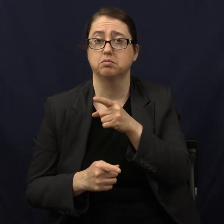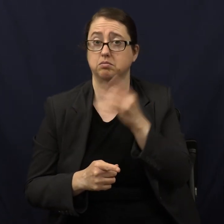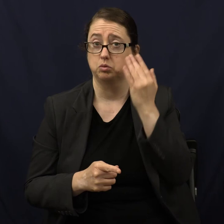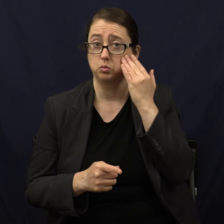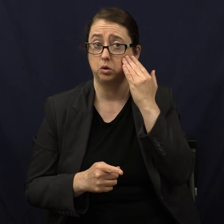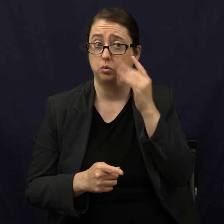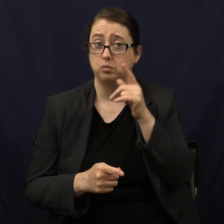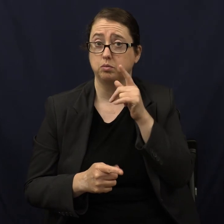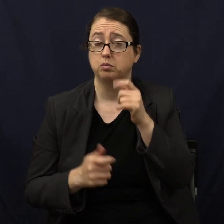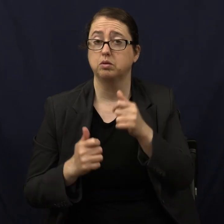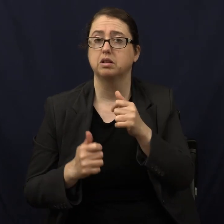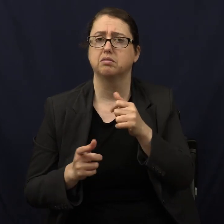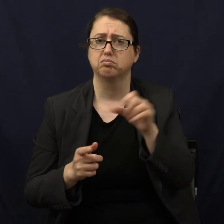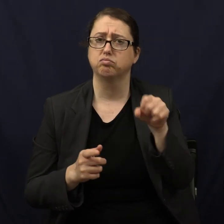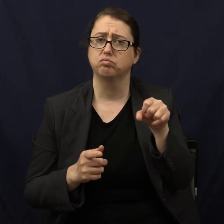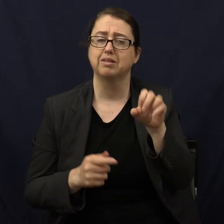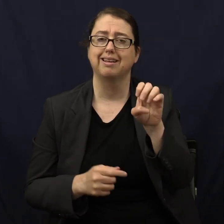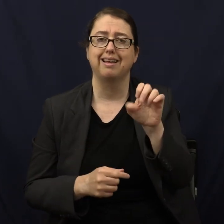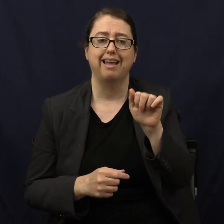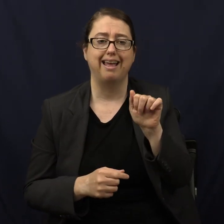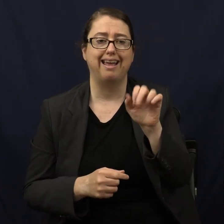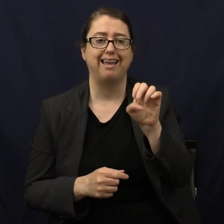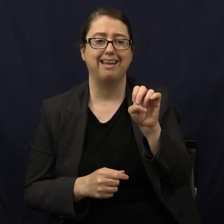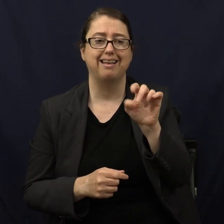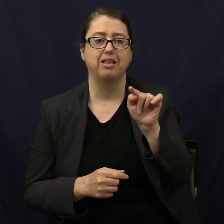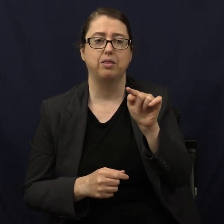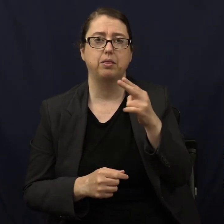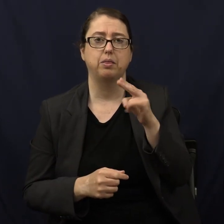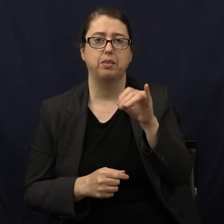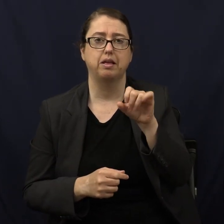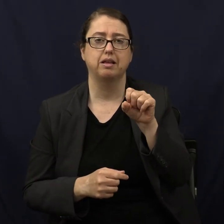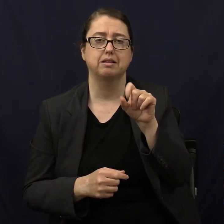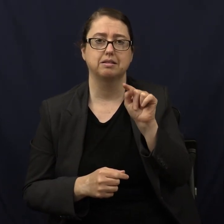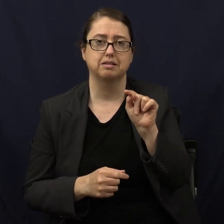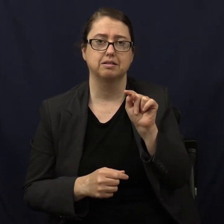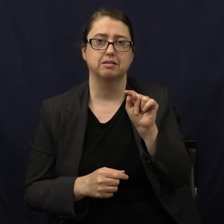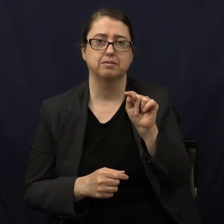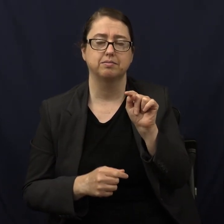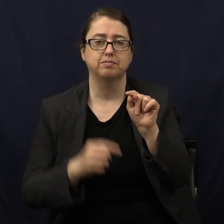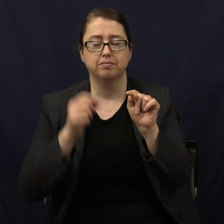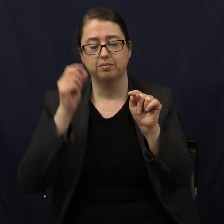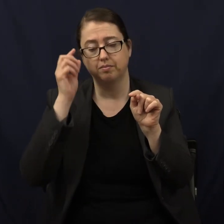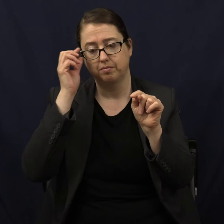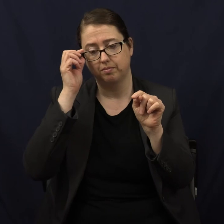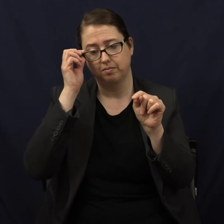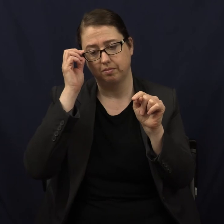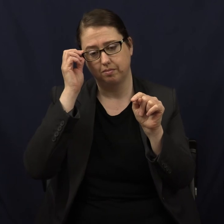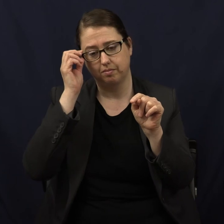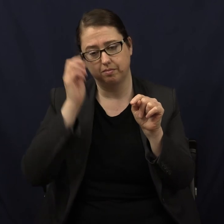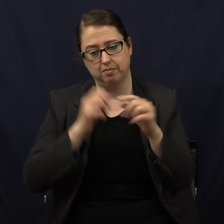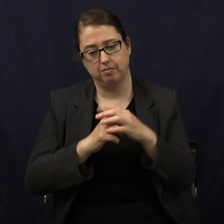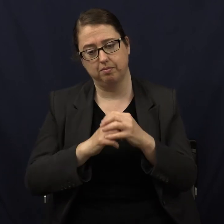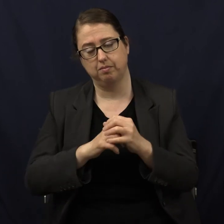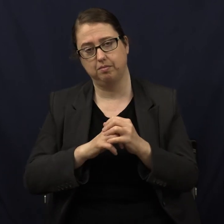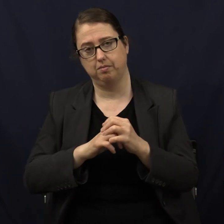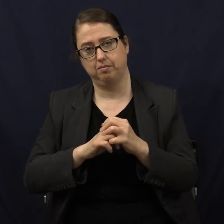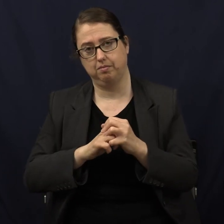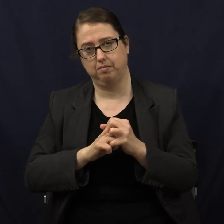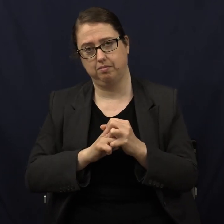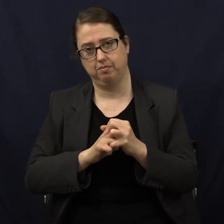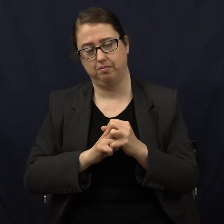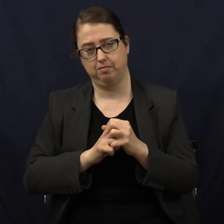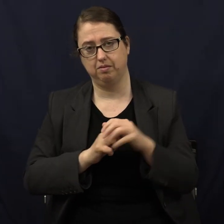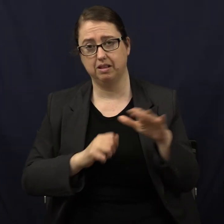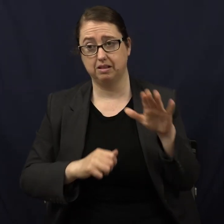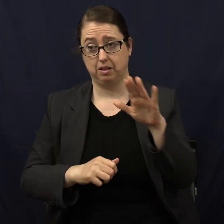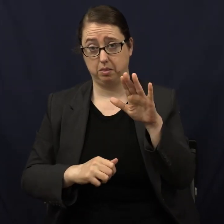Does anyone know? Yeah, sure. They were atheists. Does anyone know if their discovery changed